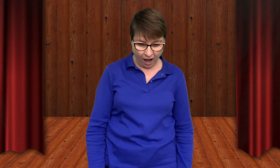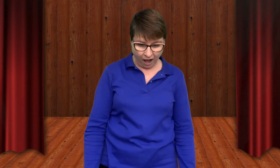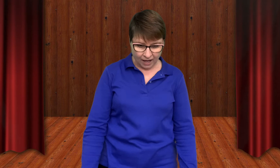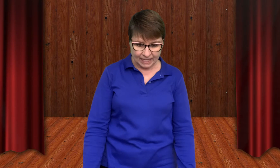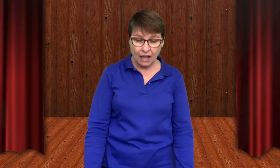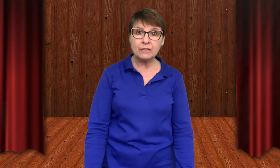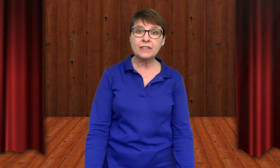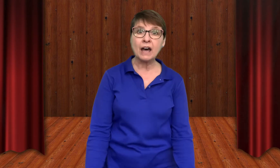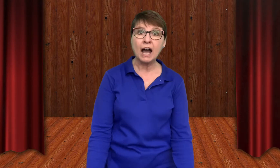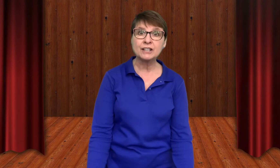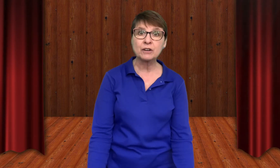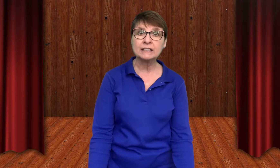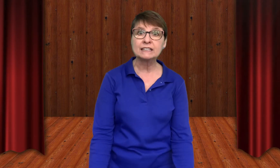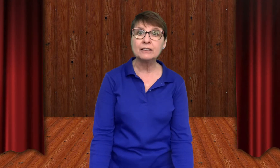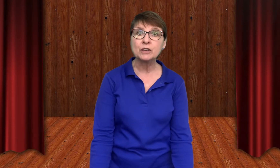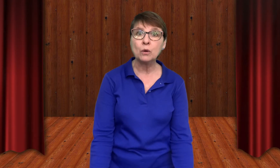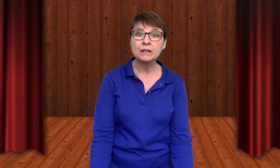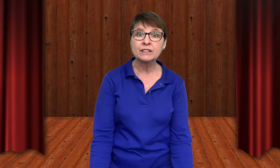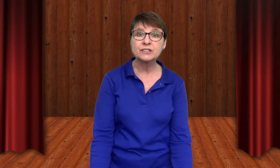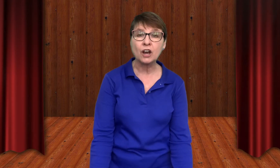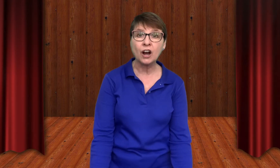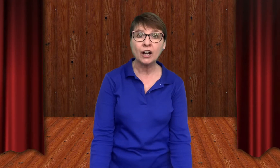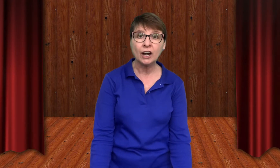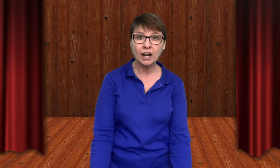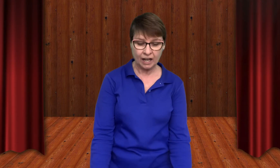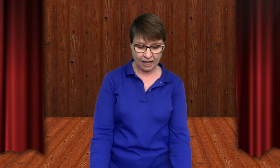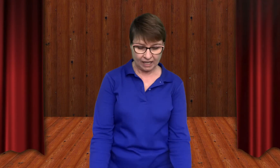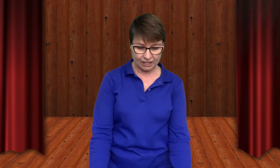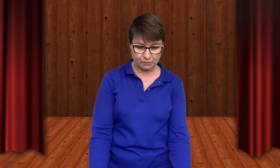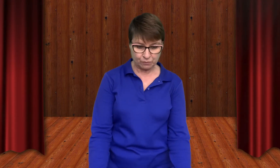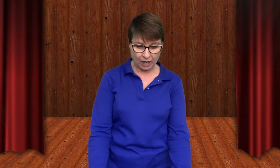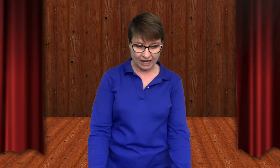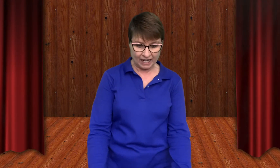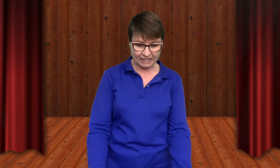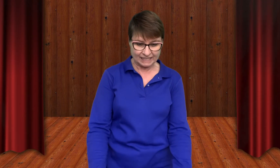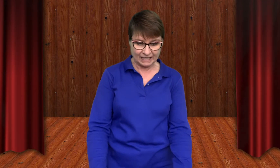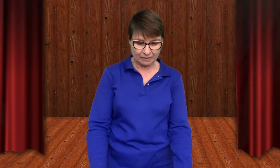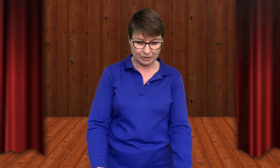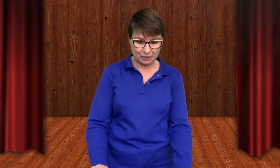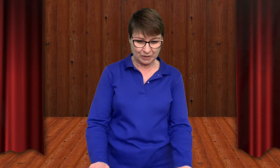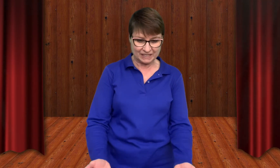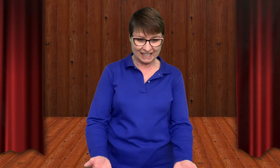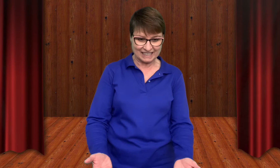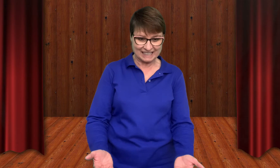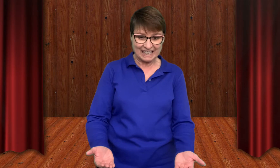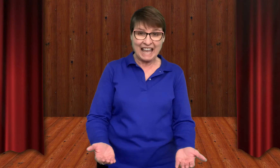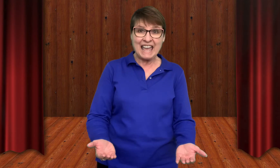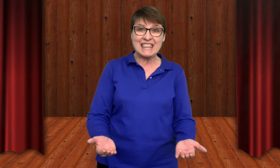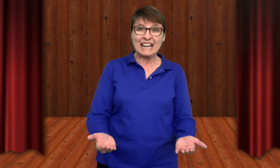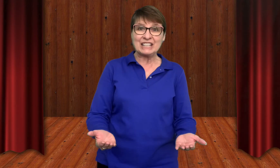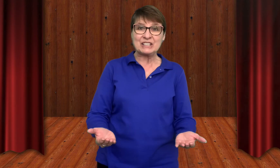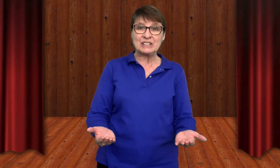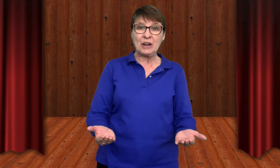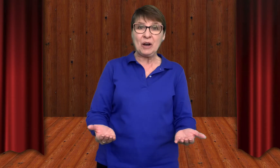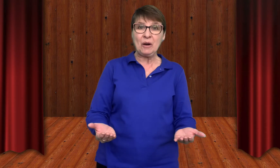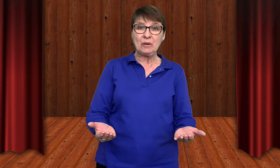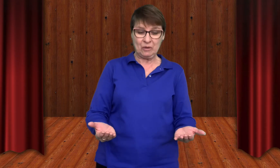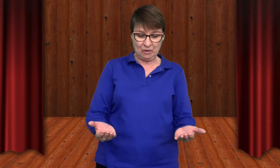Now the hydraulic lift holding the jar is rising up towards us. That is so cool.